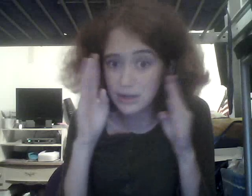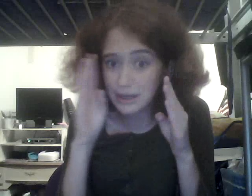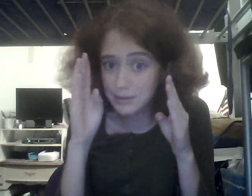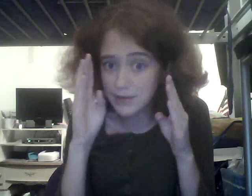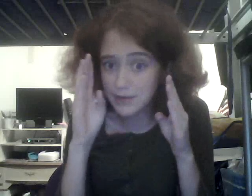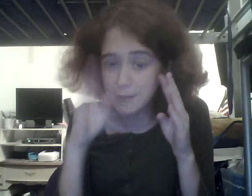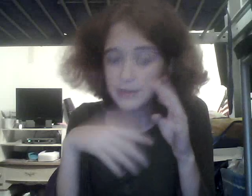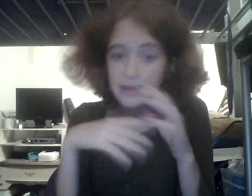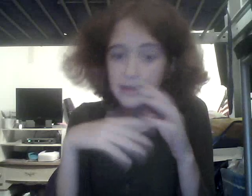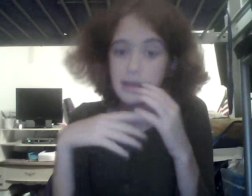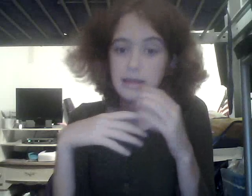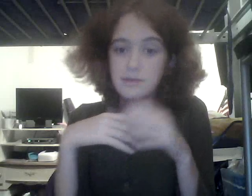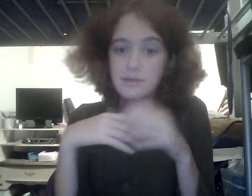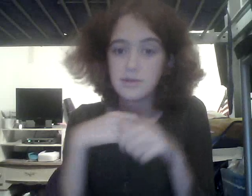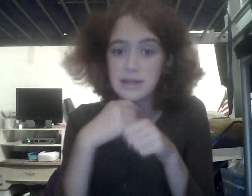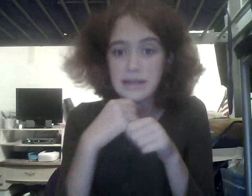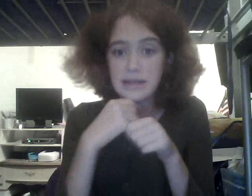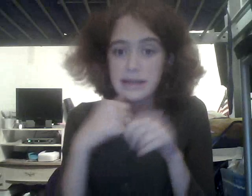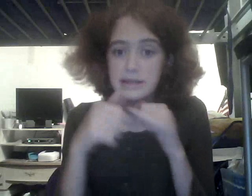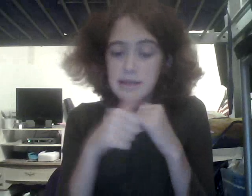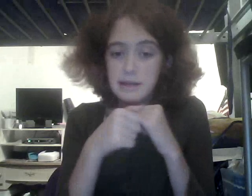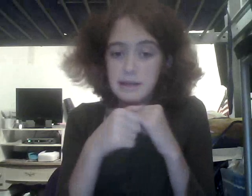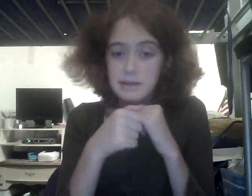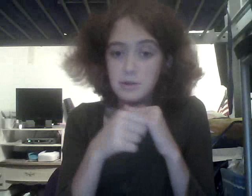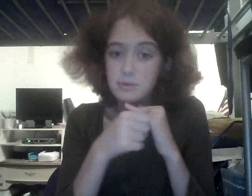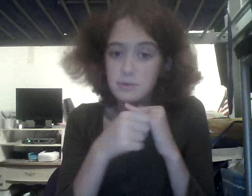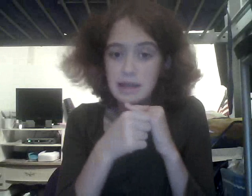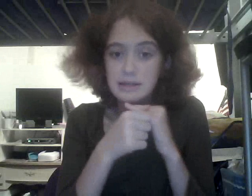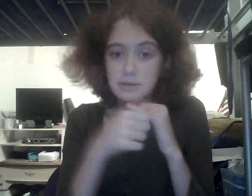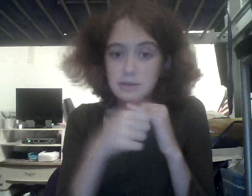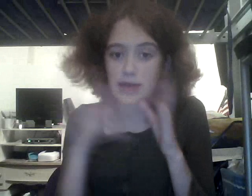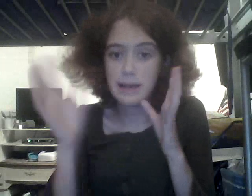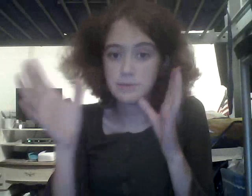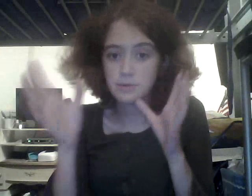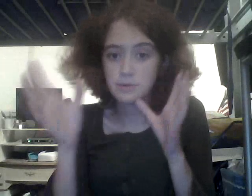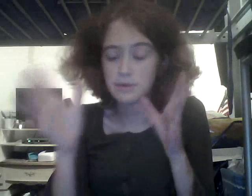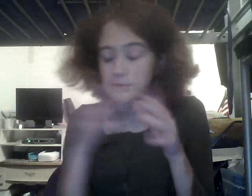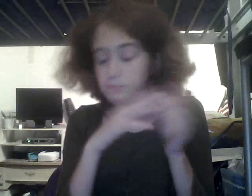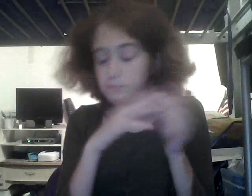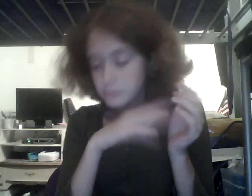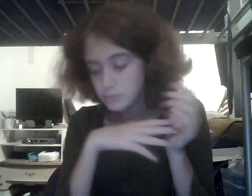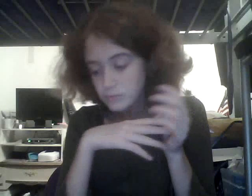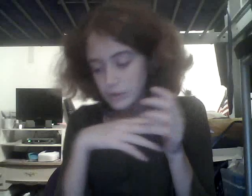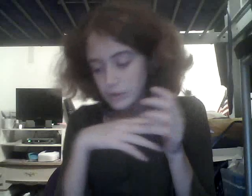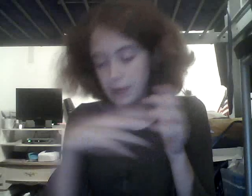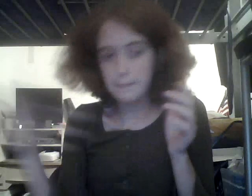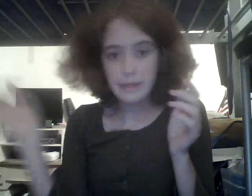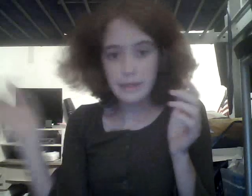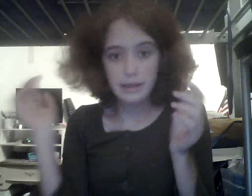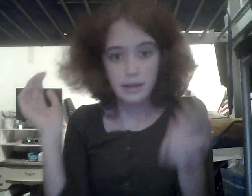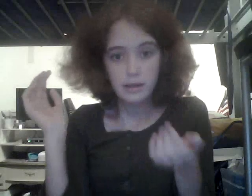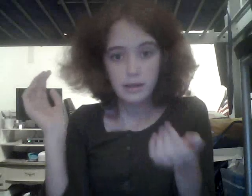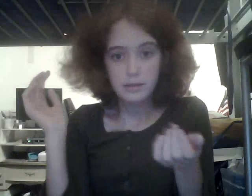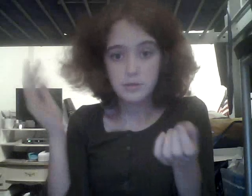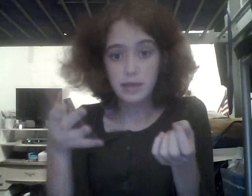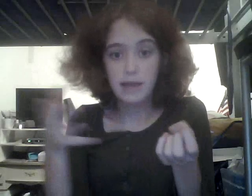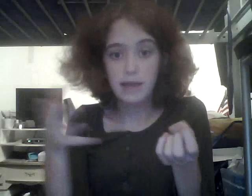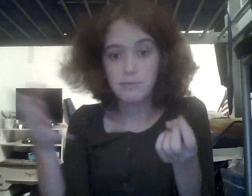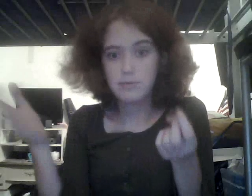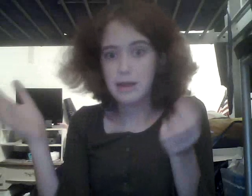bit of time, and now I've started saying taxis. So, taxis or cabs or whatever. Um, so yeah, I